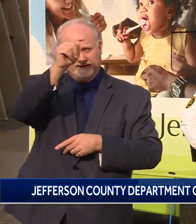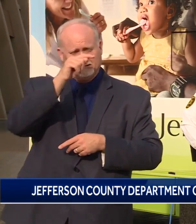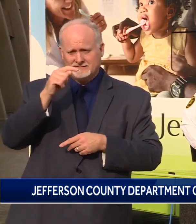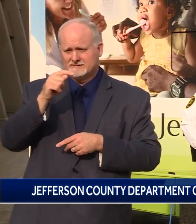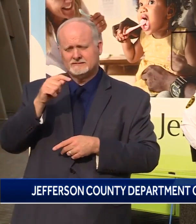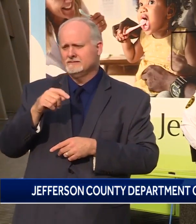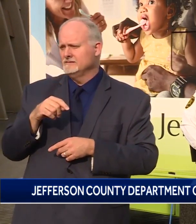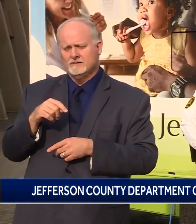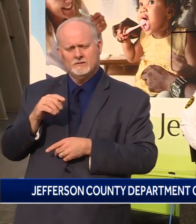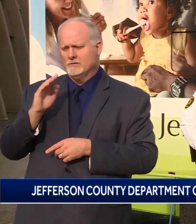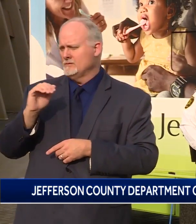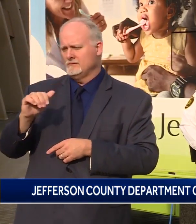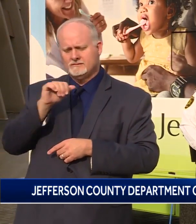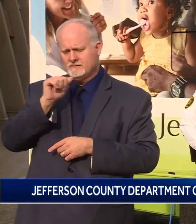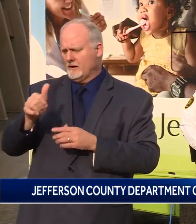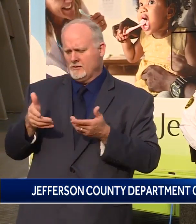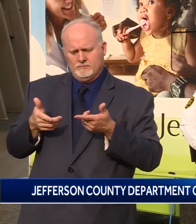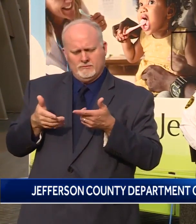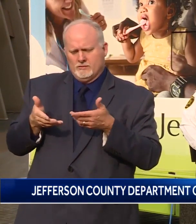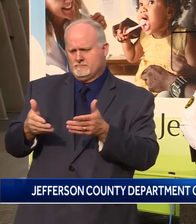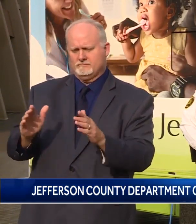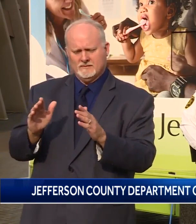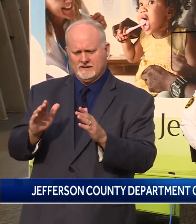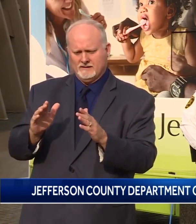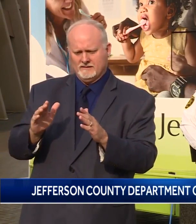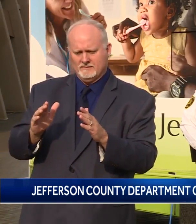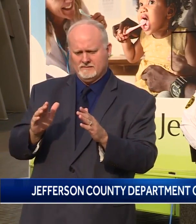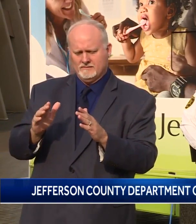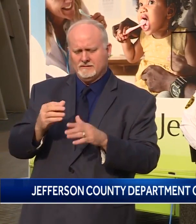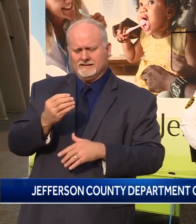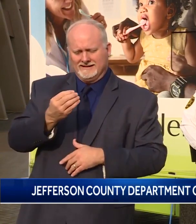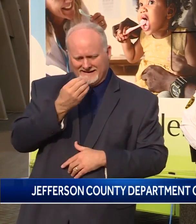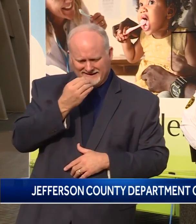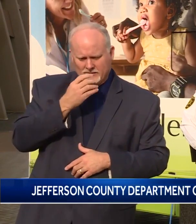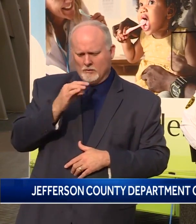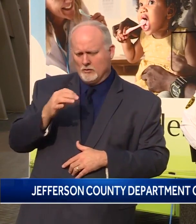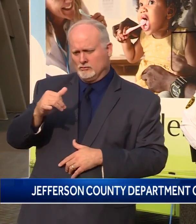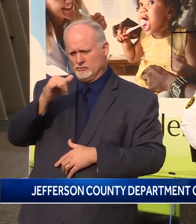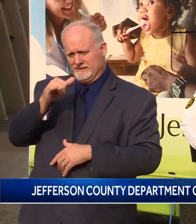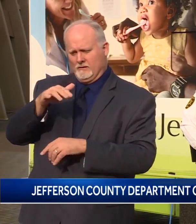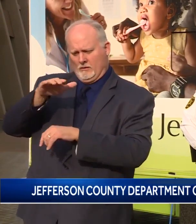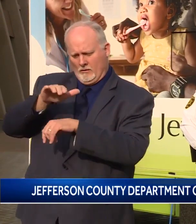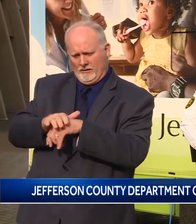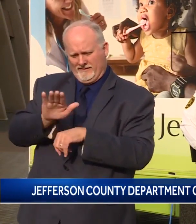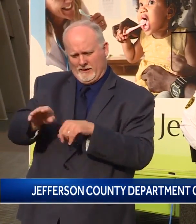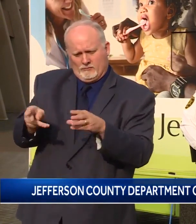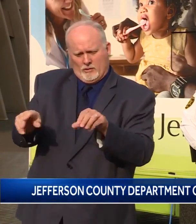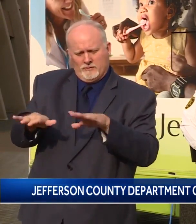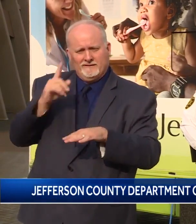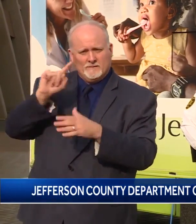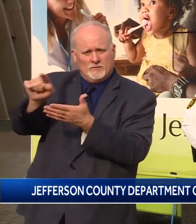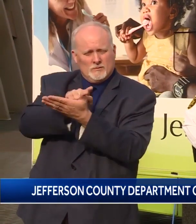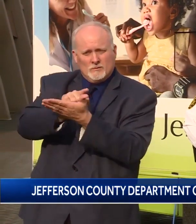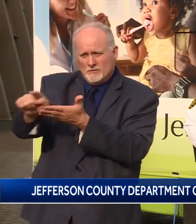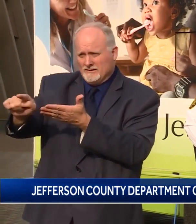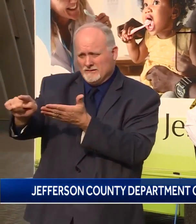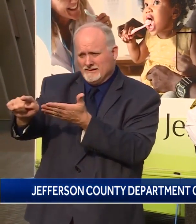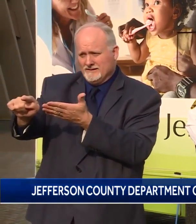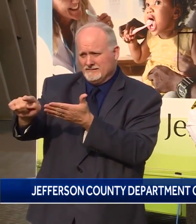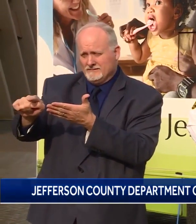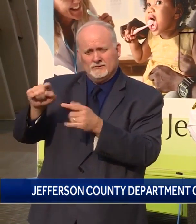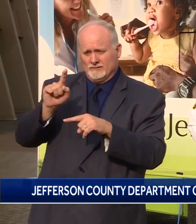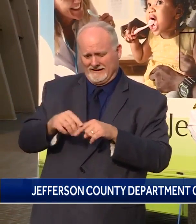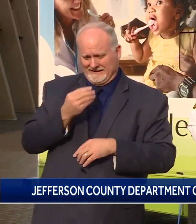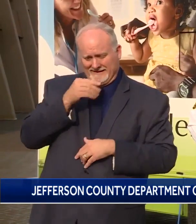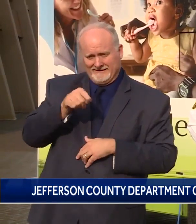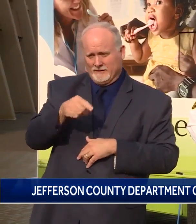shall not permit on-premises consumption of food or drink for one week. This